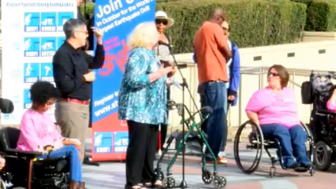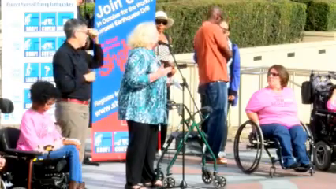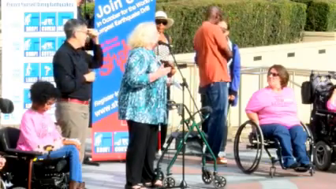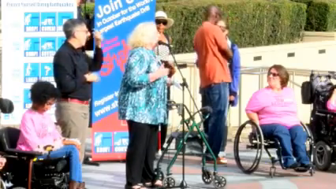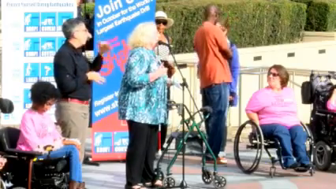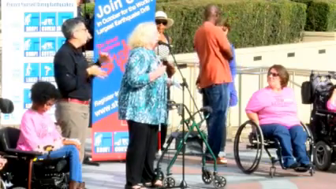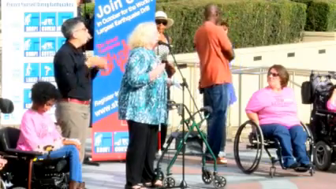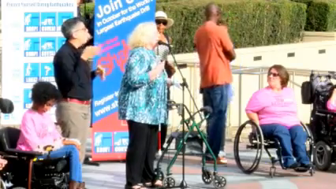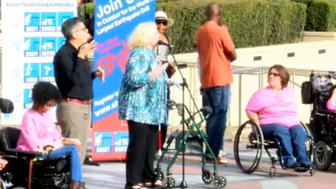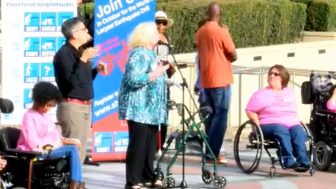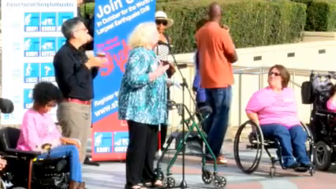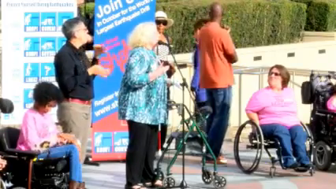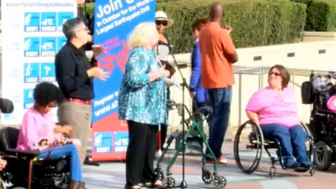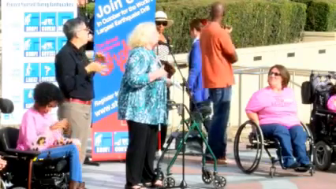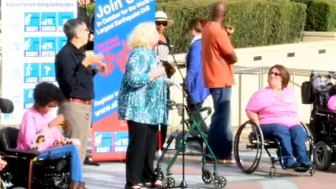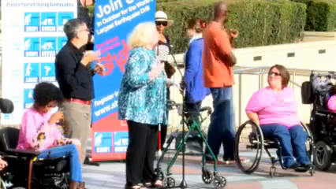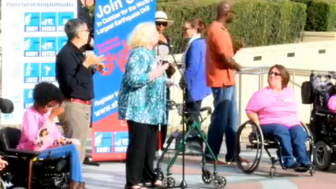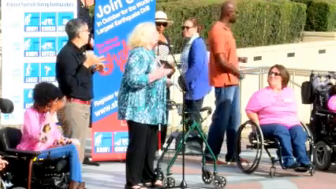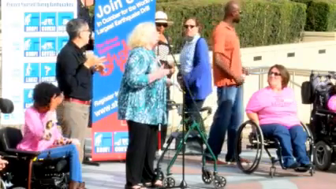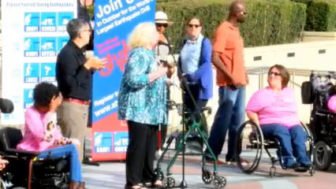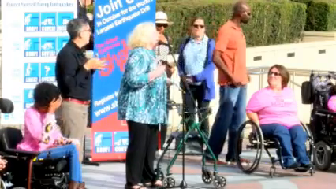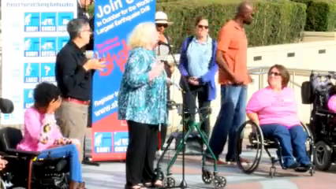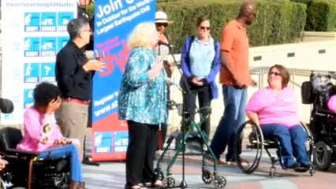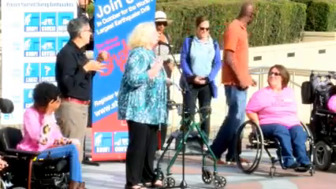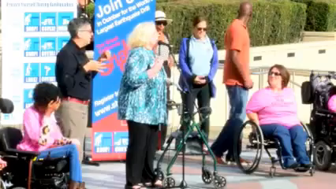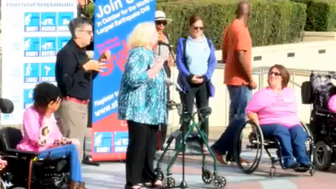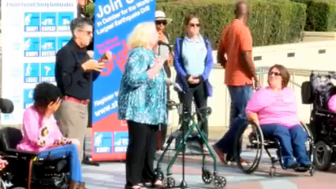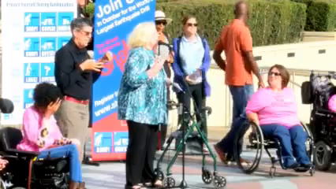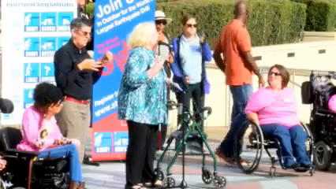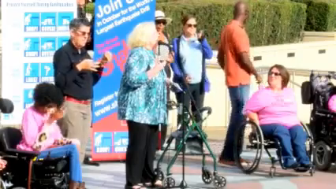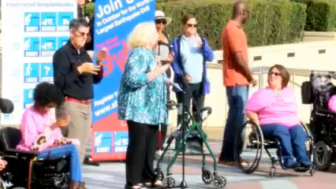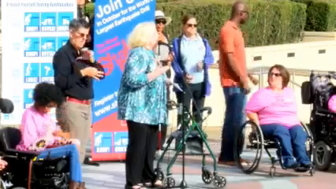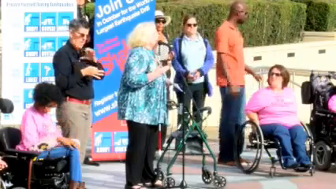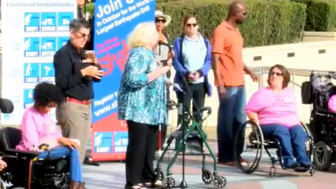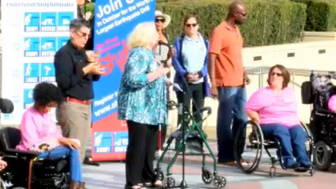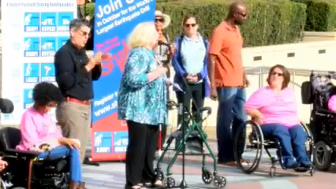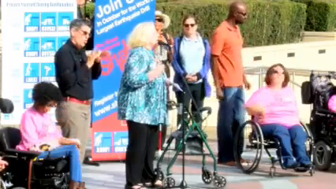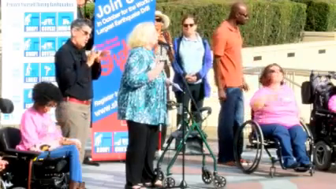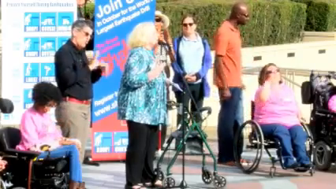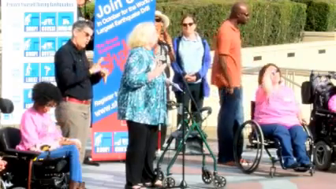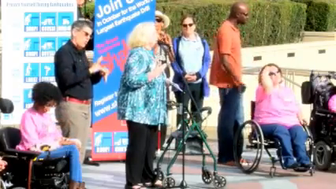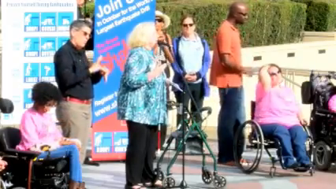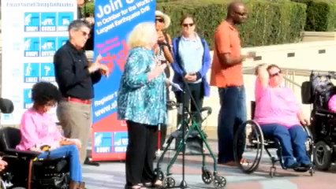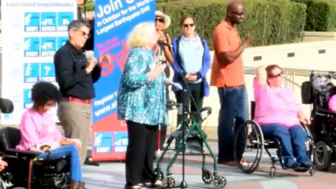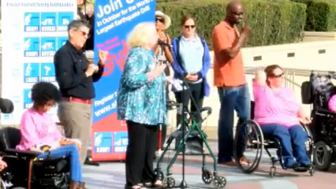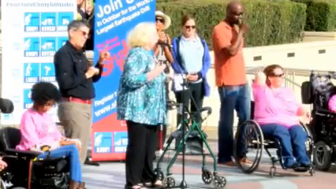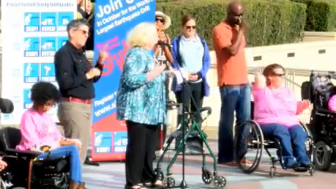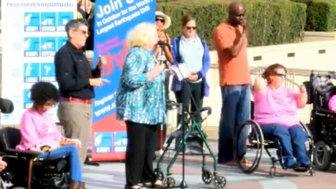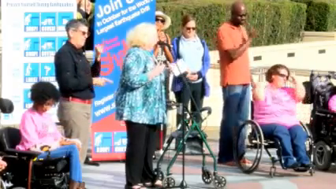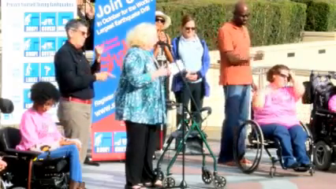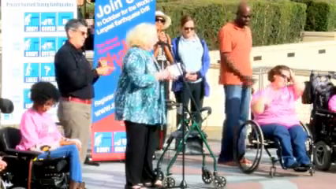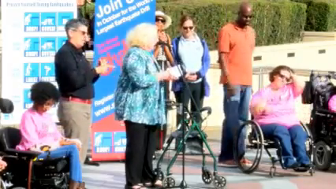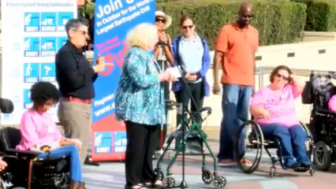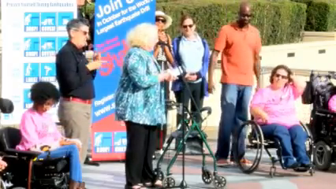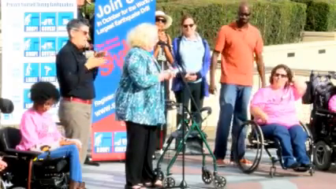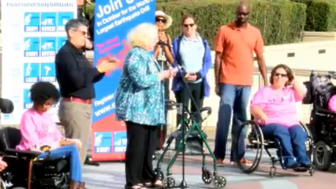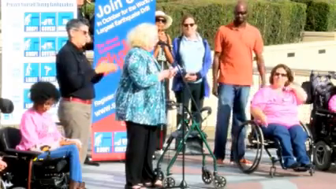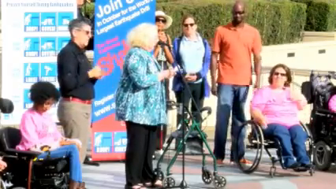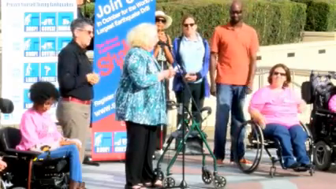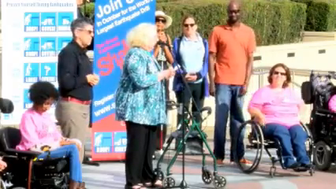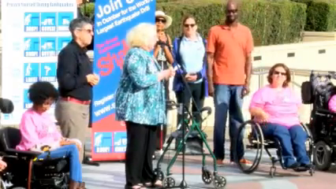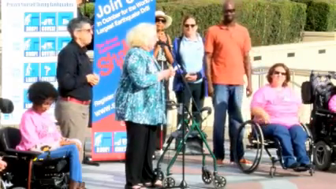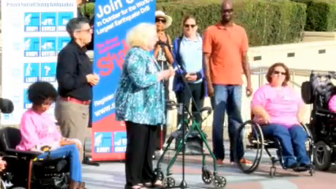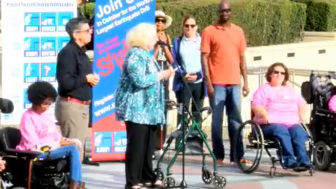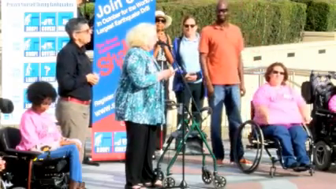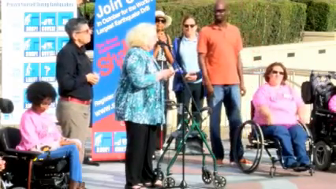and Congress were interpreting the ADA in a proper way. Because of that,